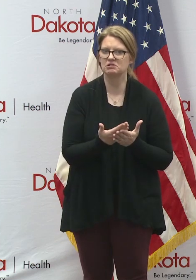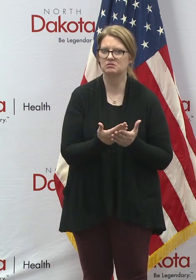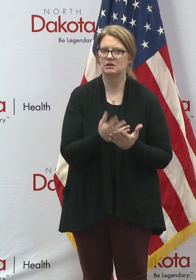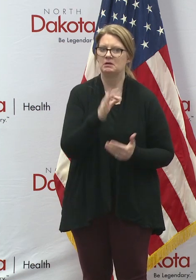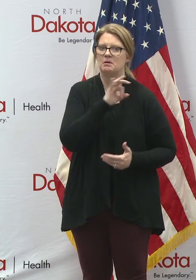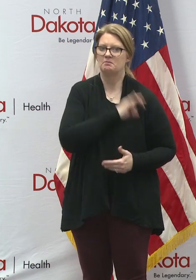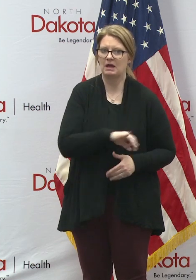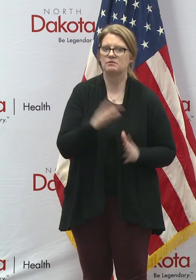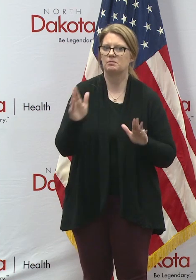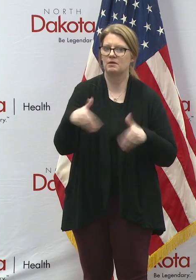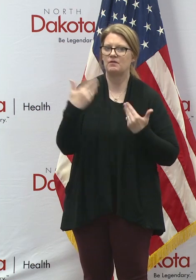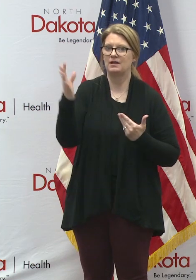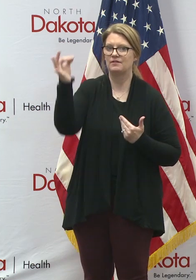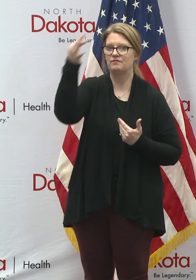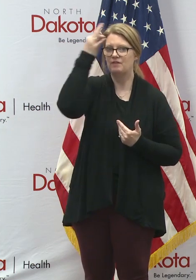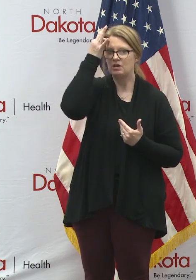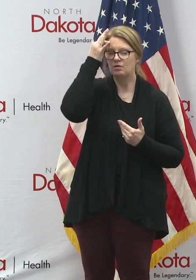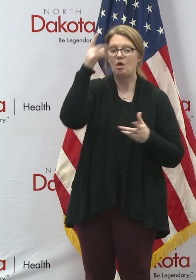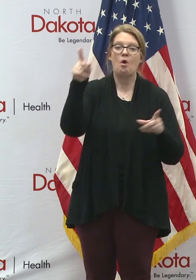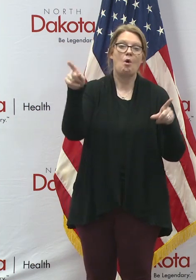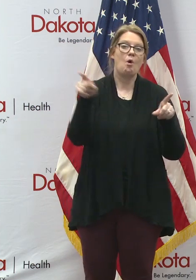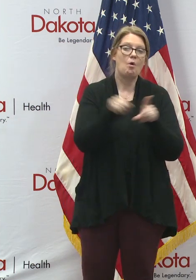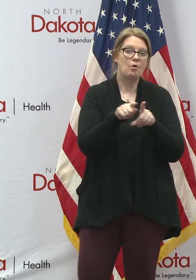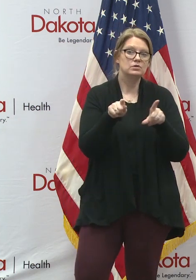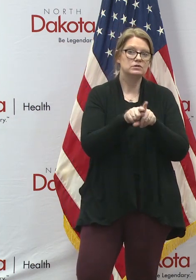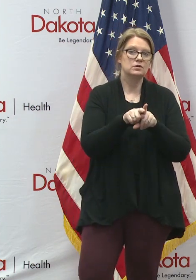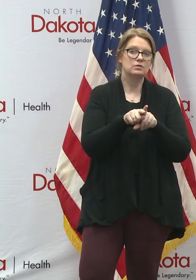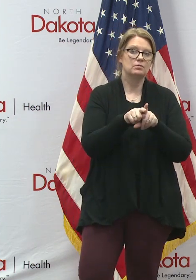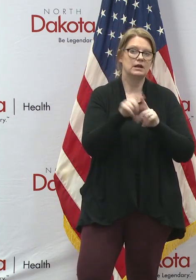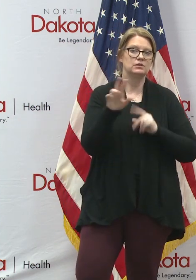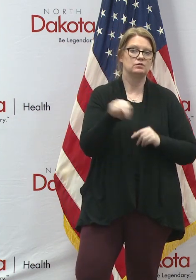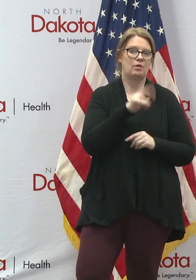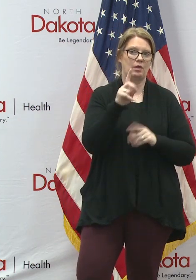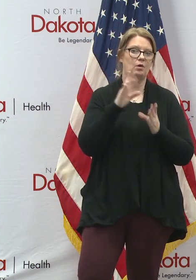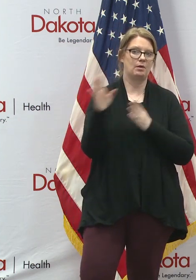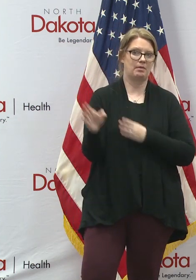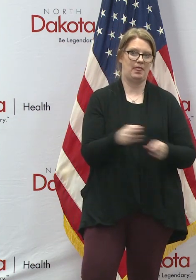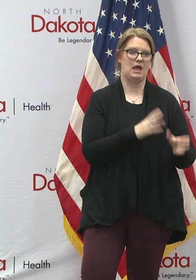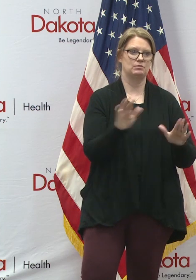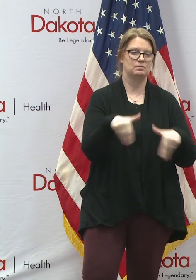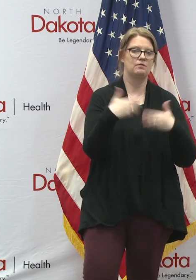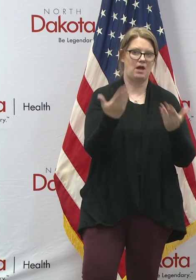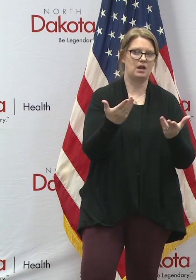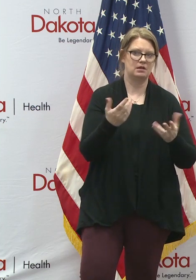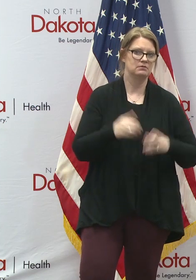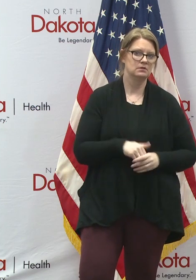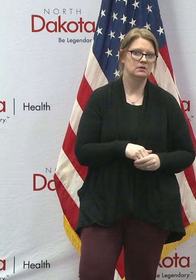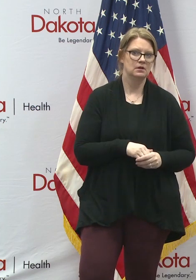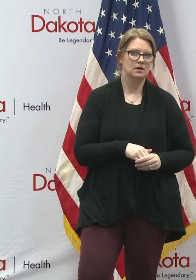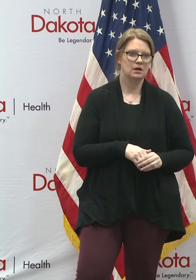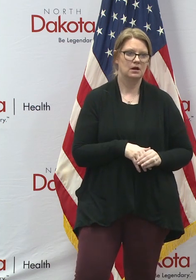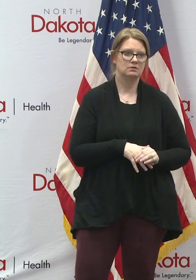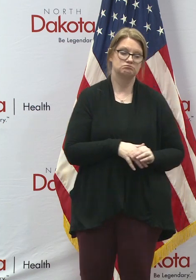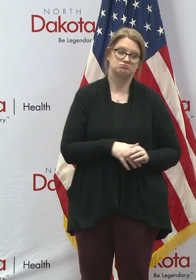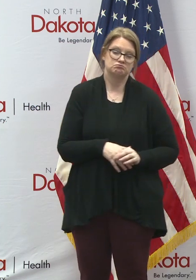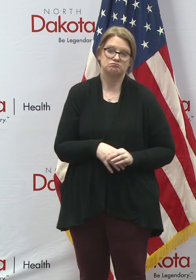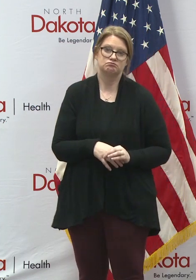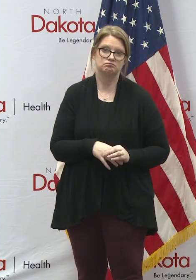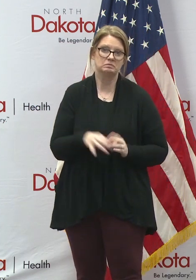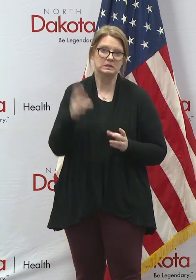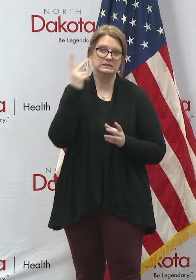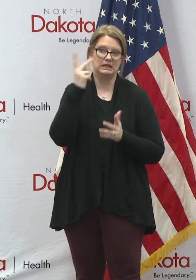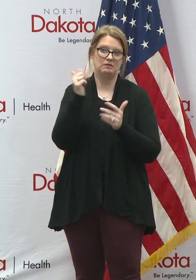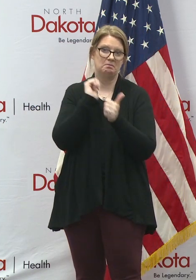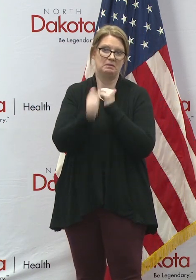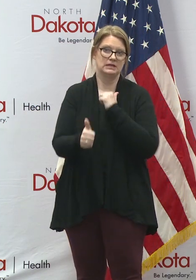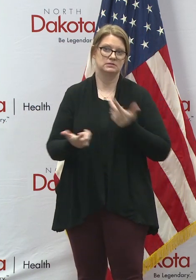provided federally on top of what the North Dakota plan was already providing. And so we'll see if those pass through.